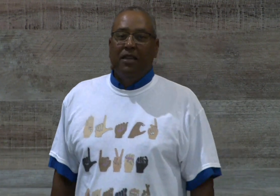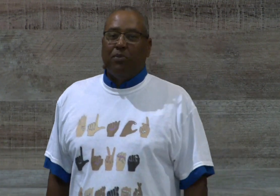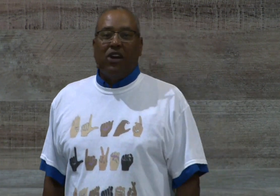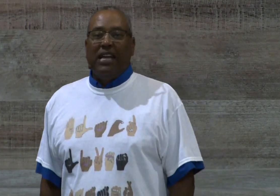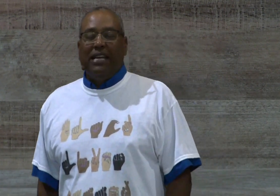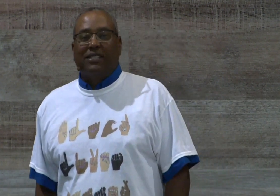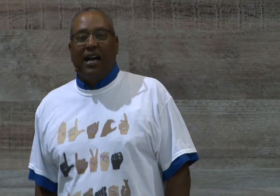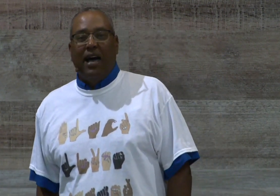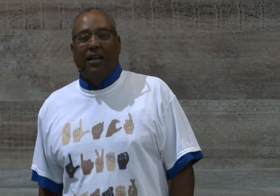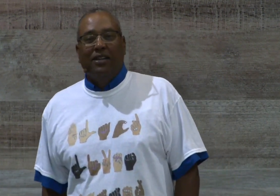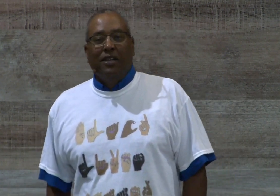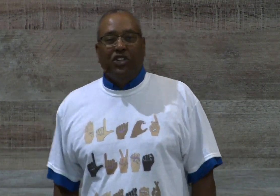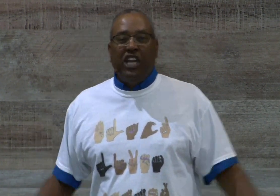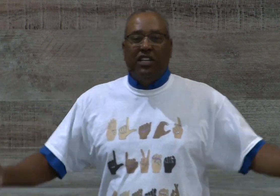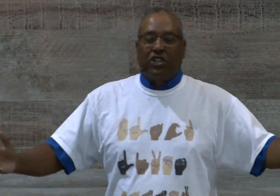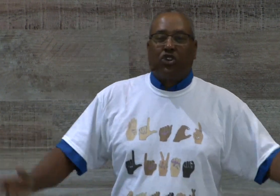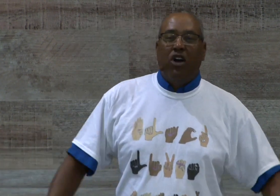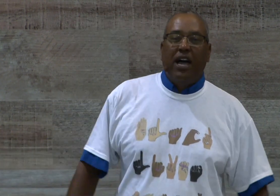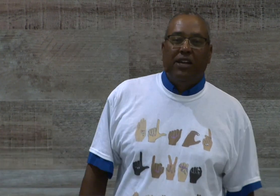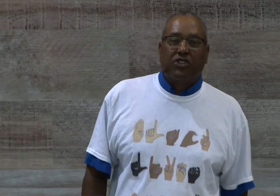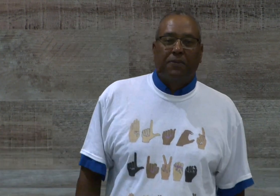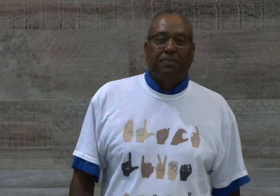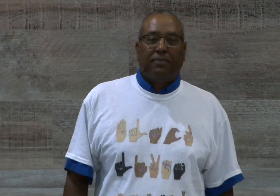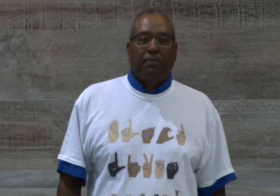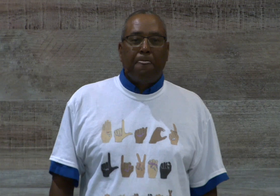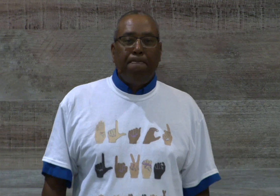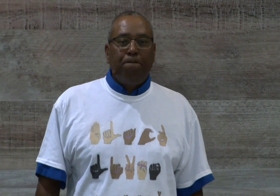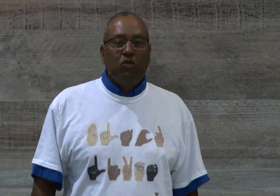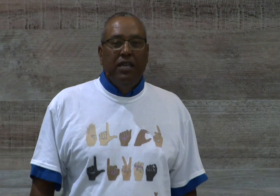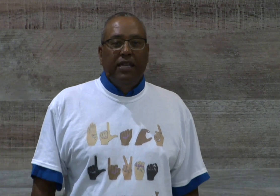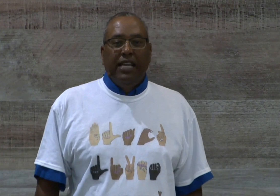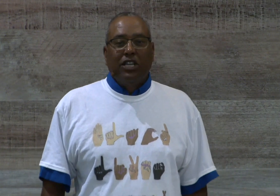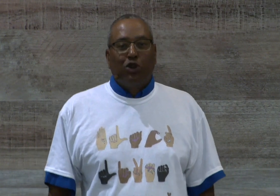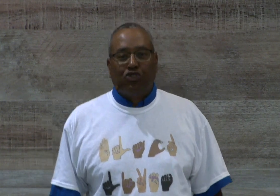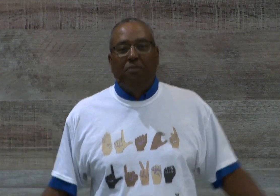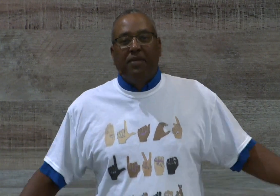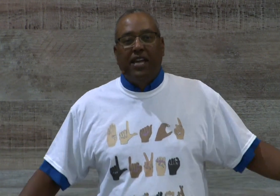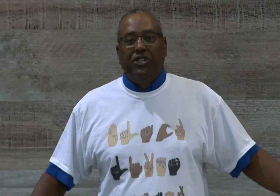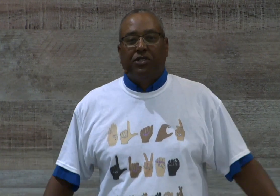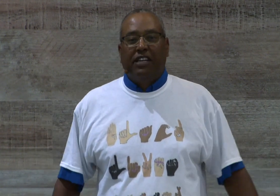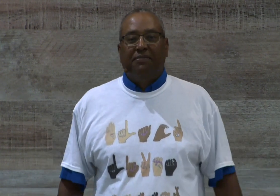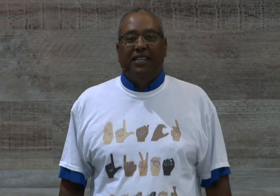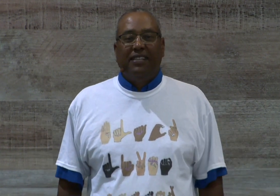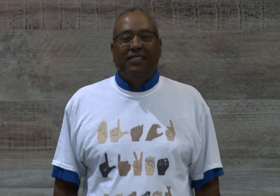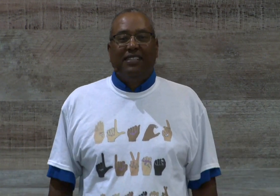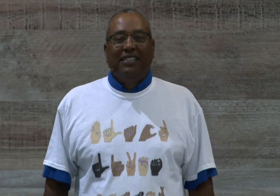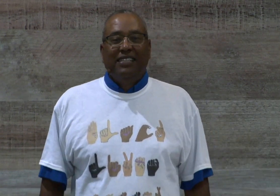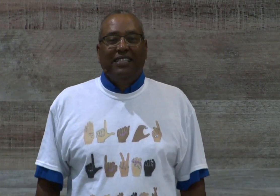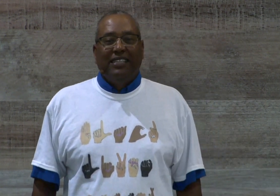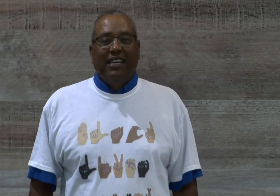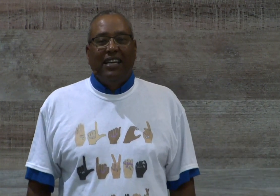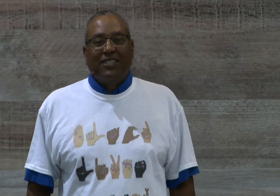Praise God. Jesus Christ, he's our drum major. Amen? Yes.